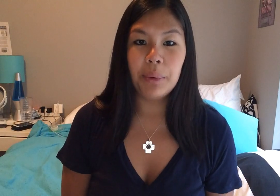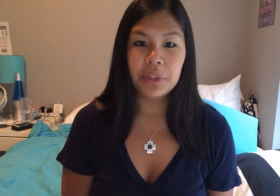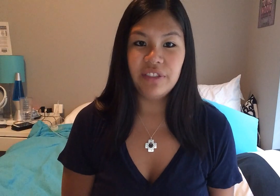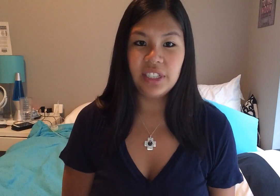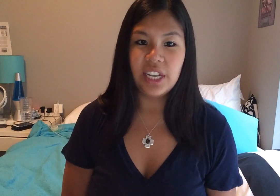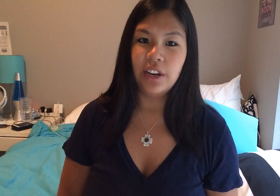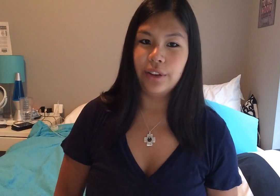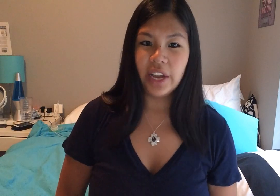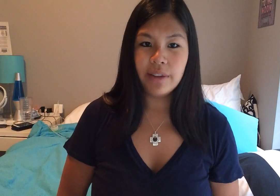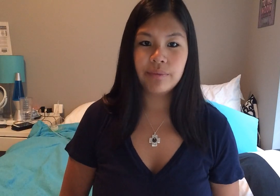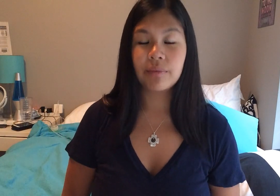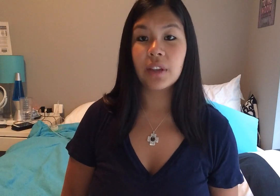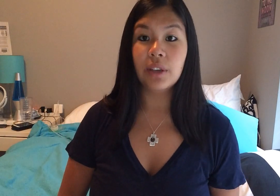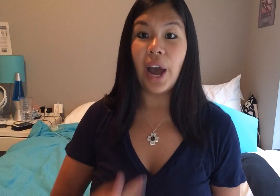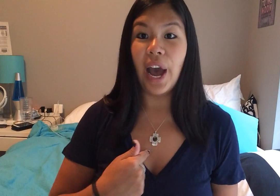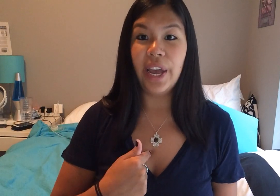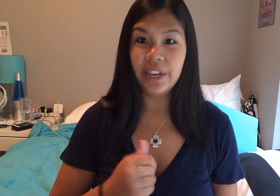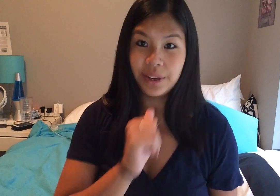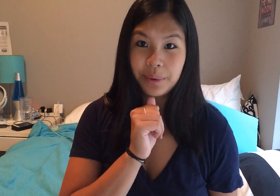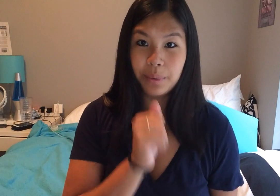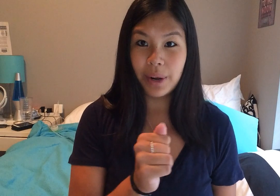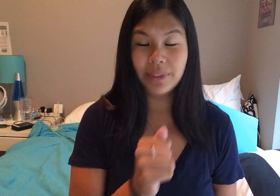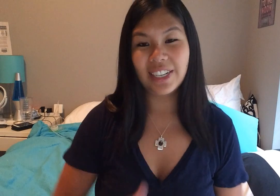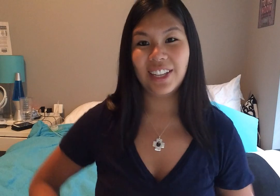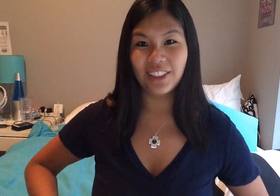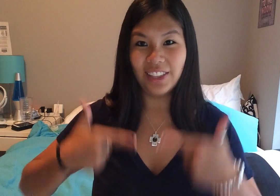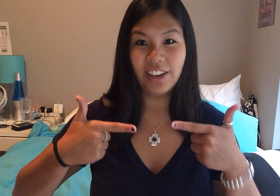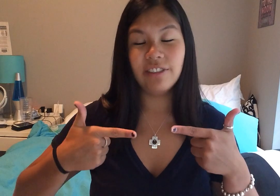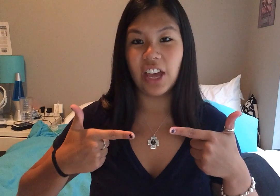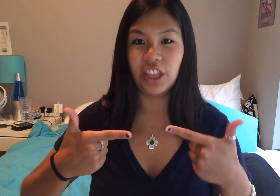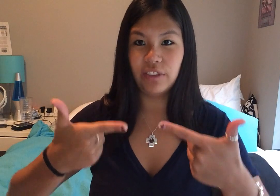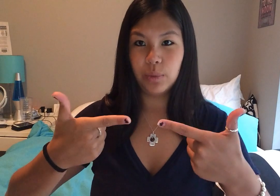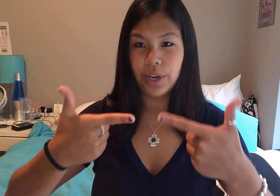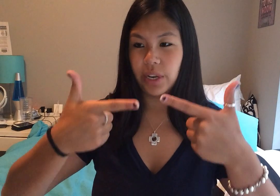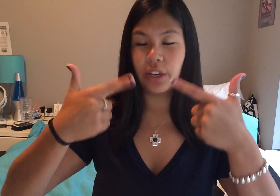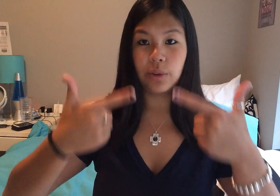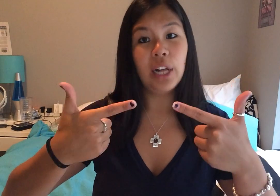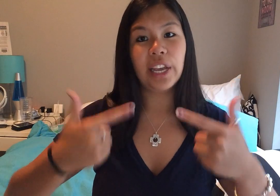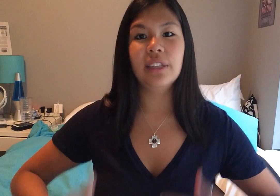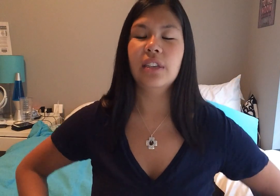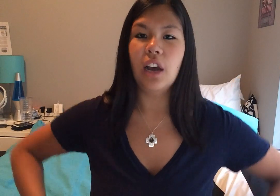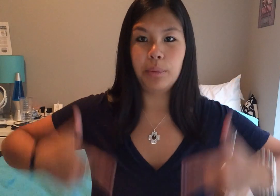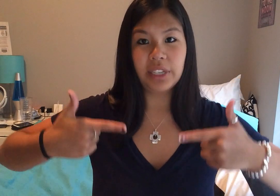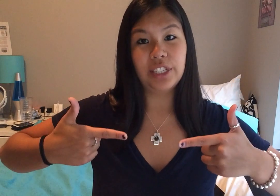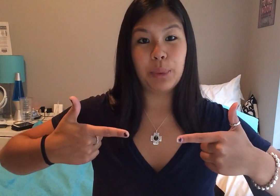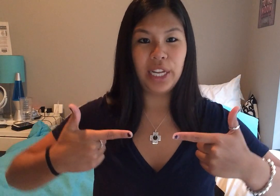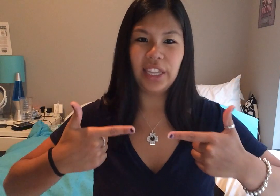won't live to see another day, so, I won't live, and live is where you take two L-hands up the sides of your body like